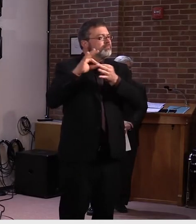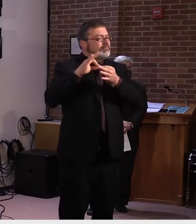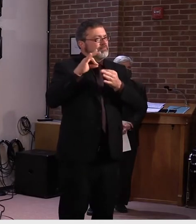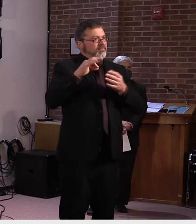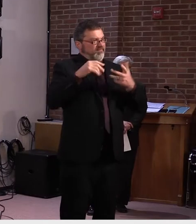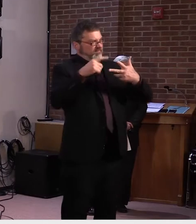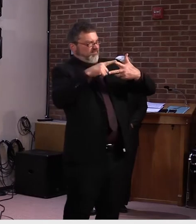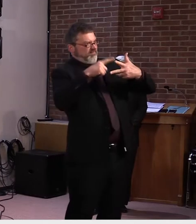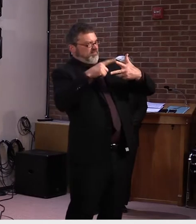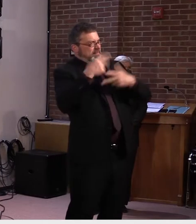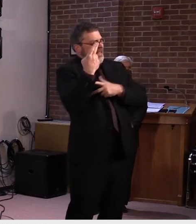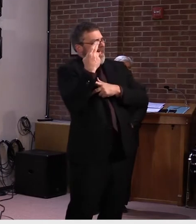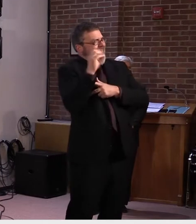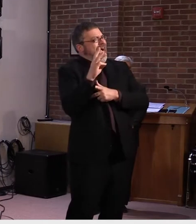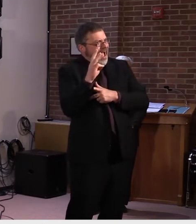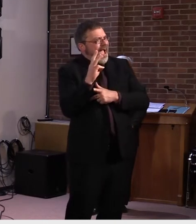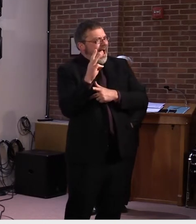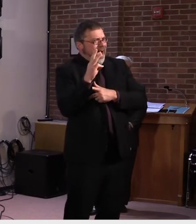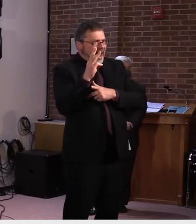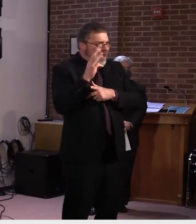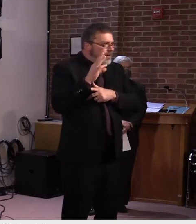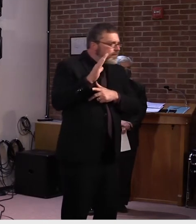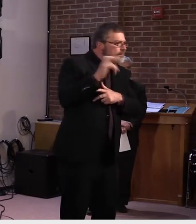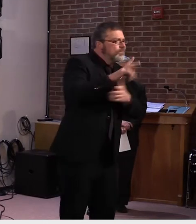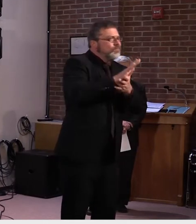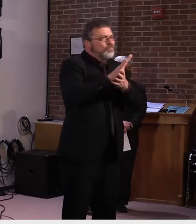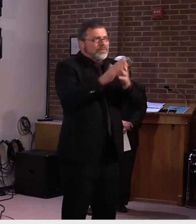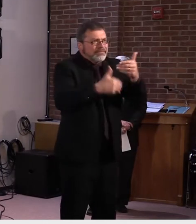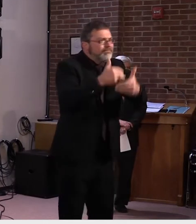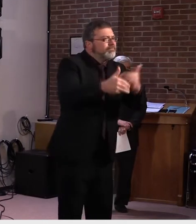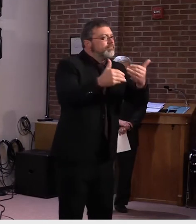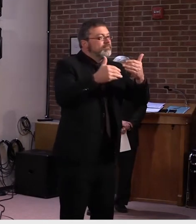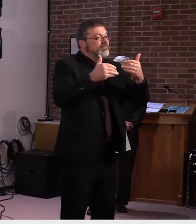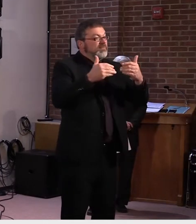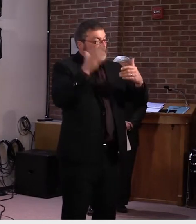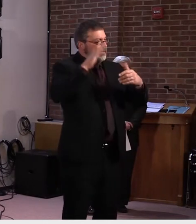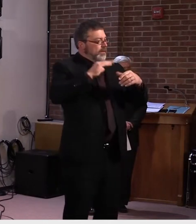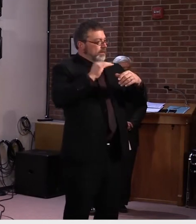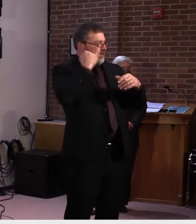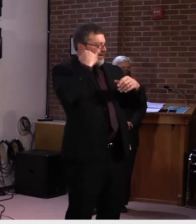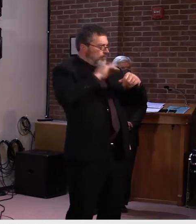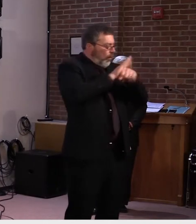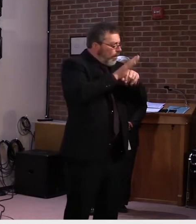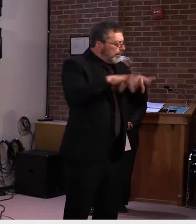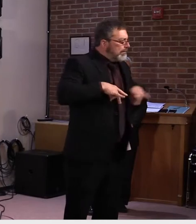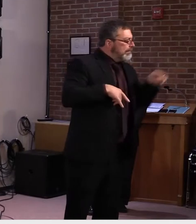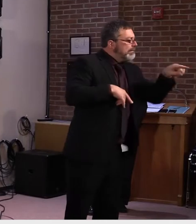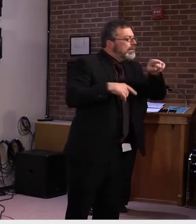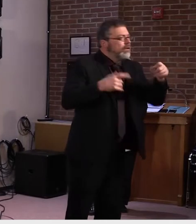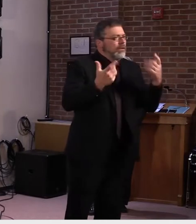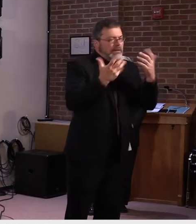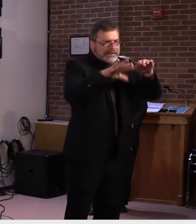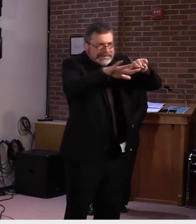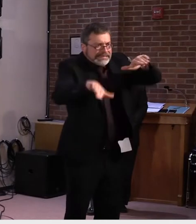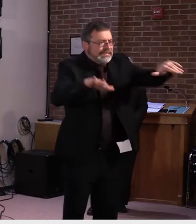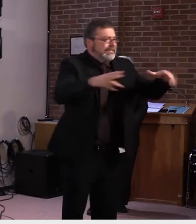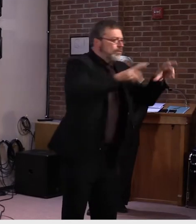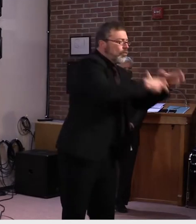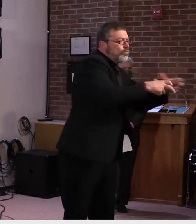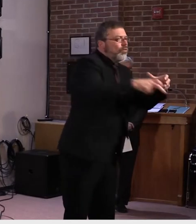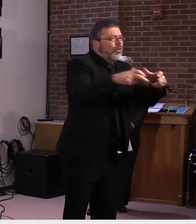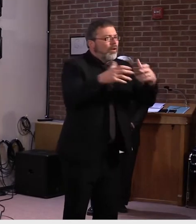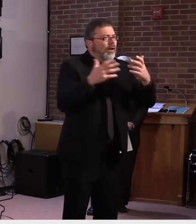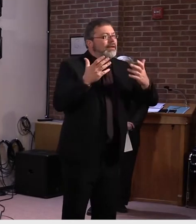schools so we keep viral suppression high. The question of if, if it's safe to return to in-person